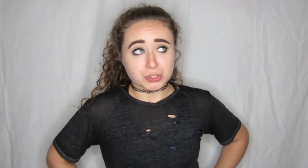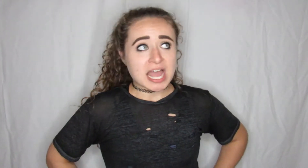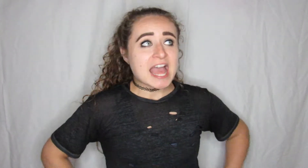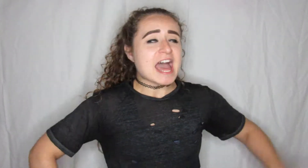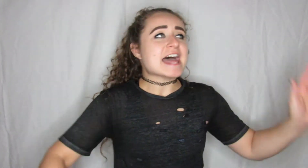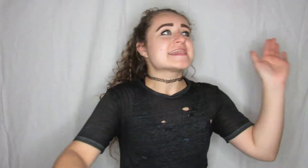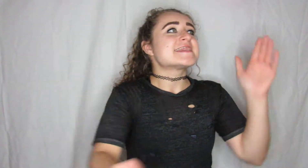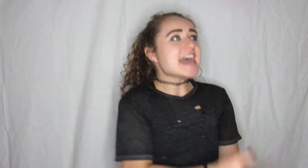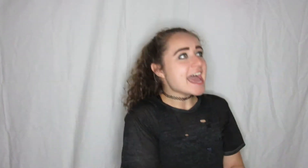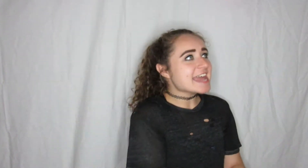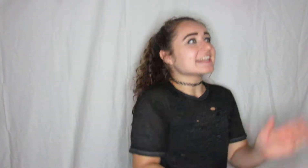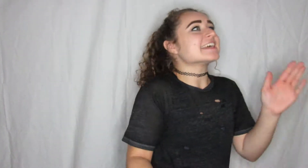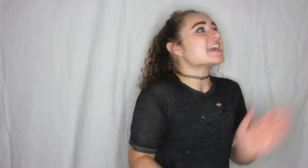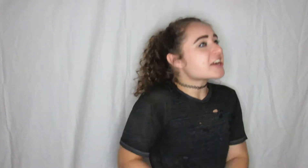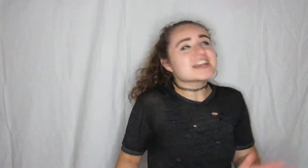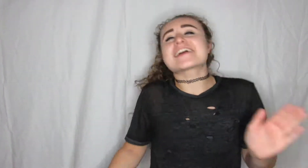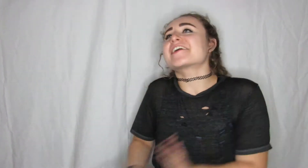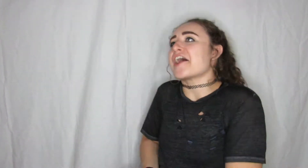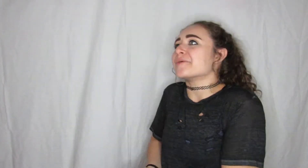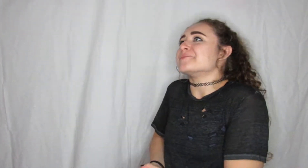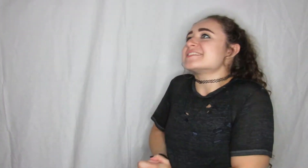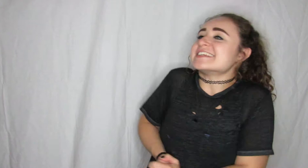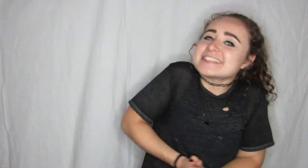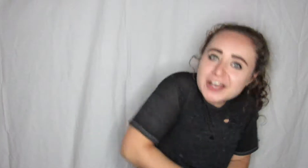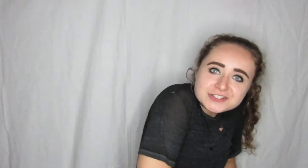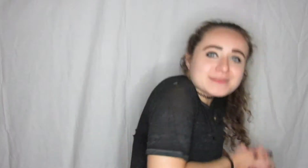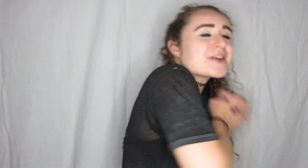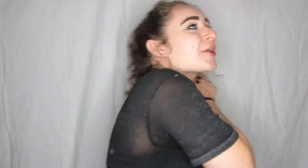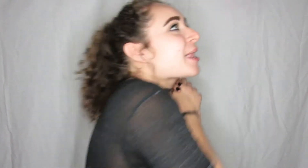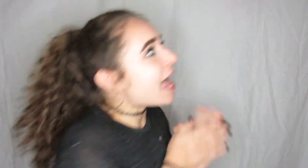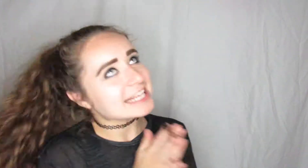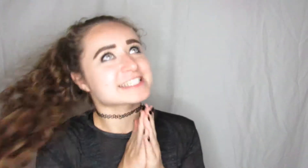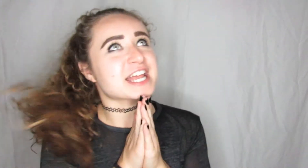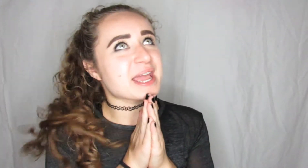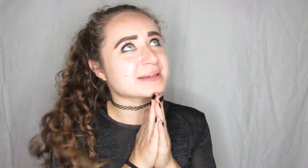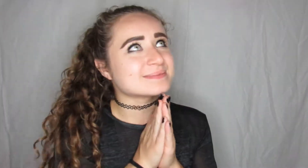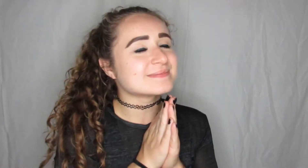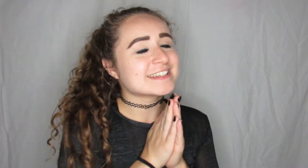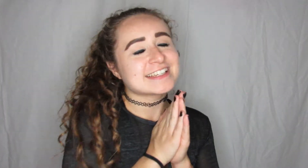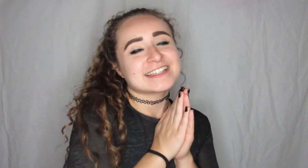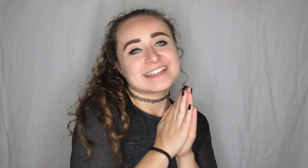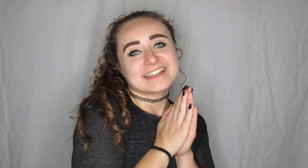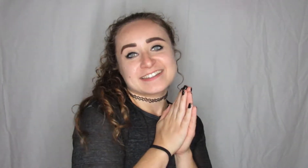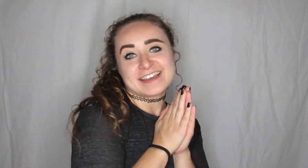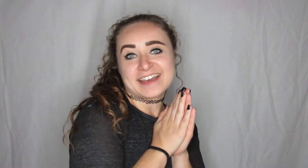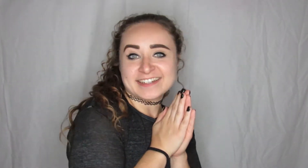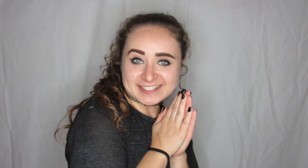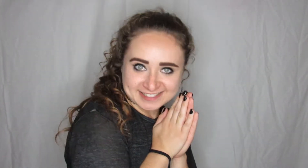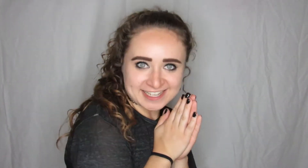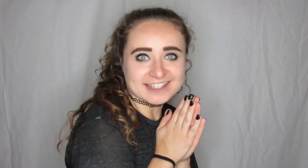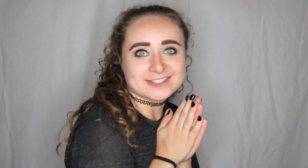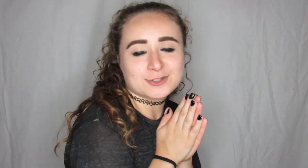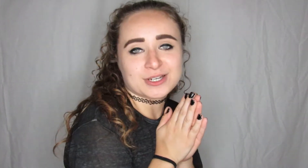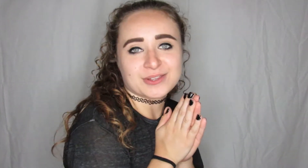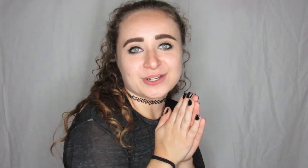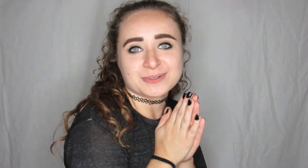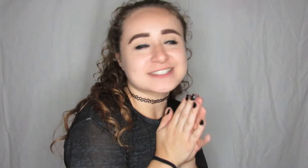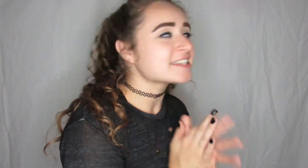and then here it comes he tells me her last name and it's exactly who I thought it was